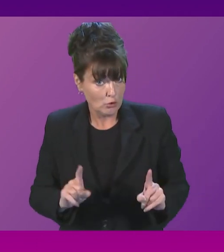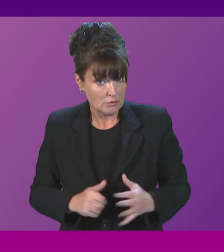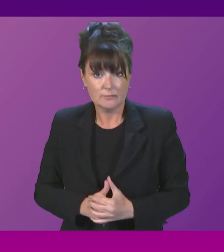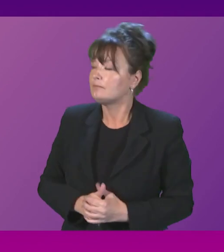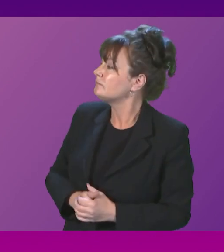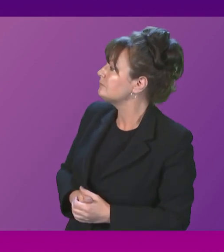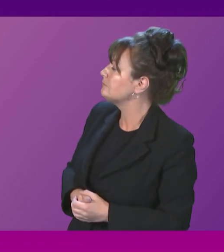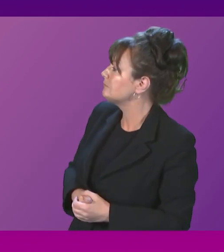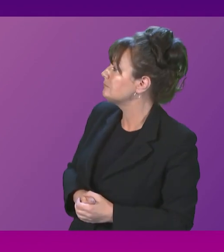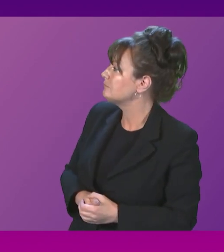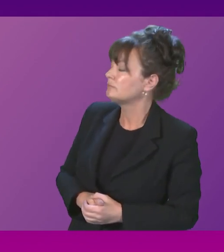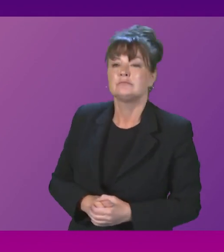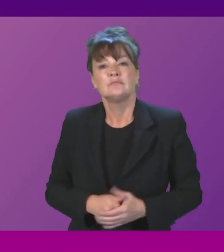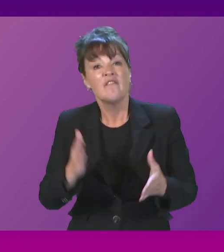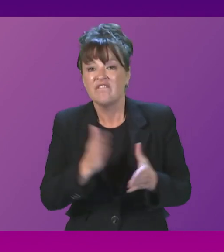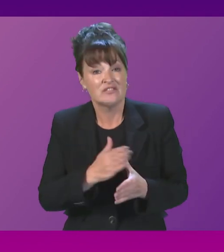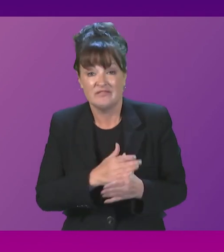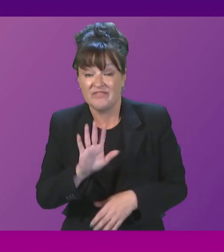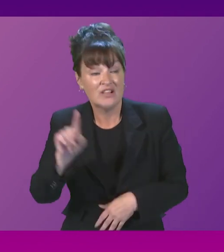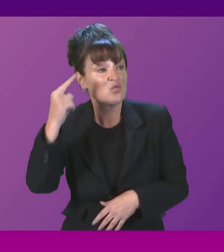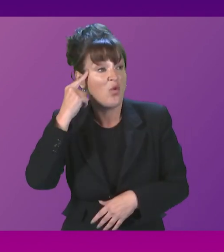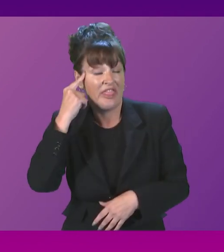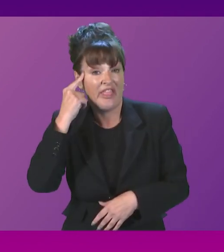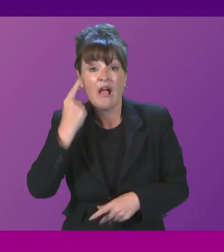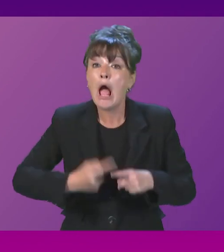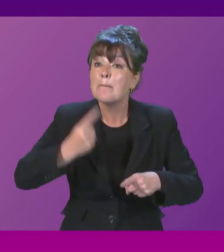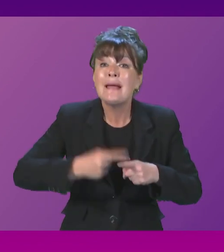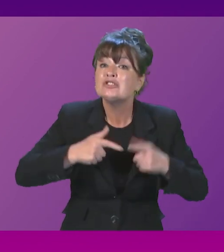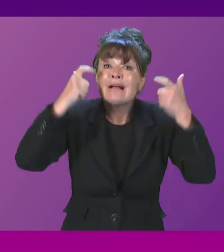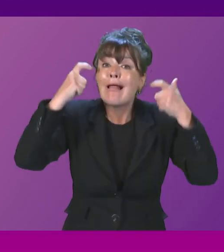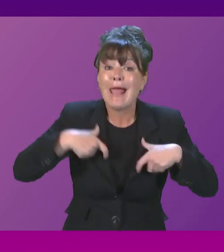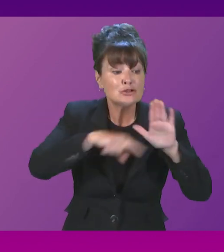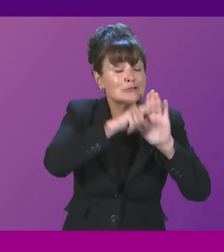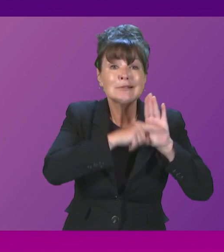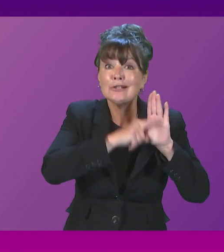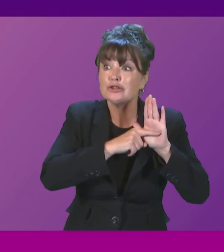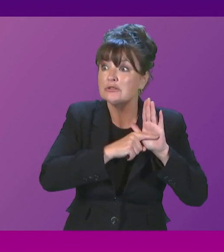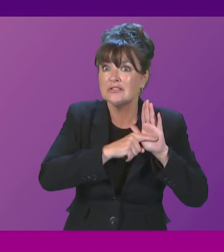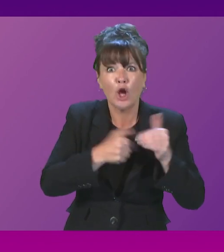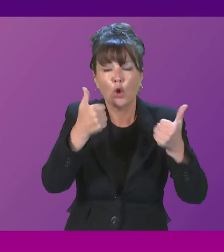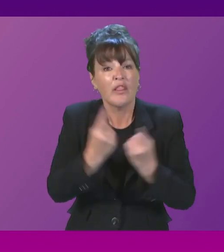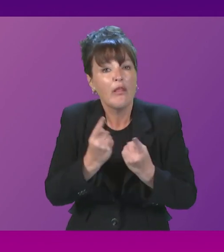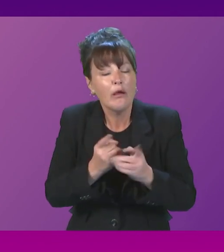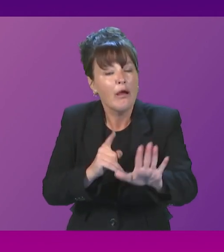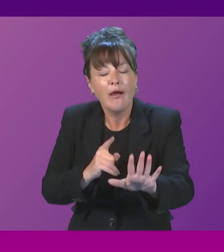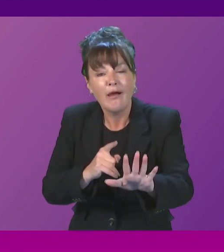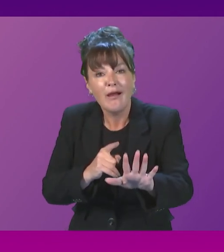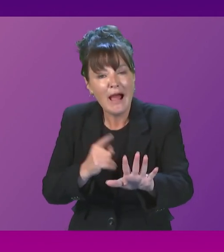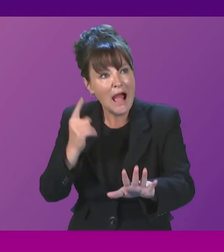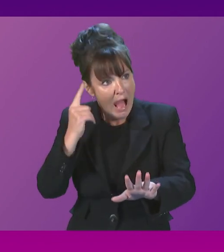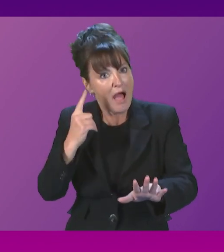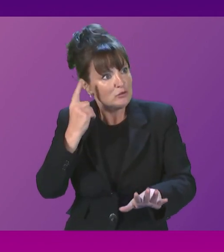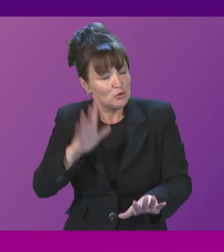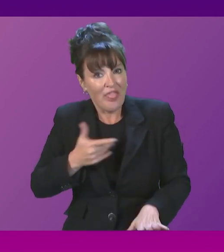don't think emergency legislation is ideal. I would rather we were not in the position of having to introduce emergency